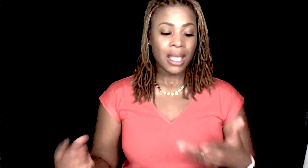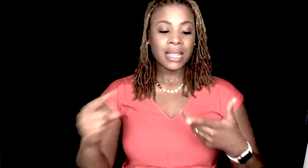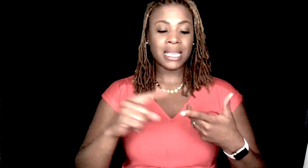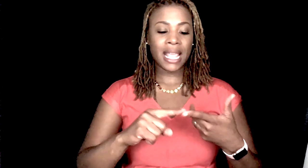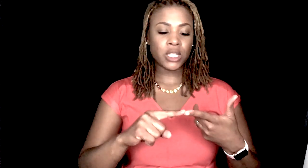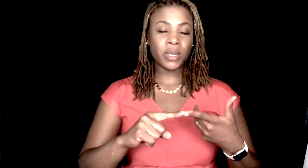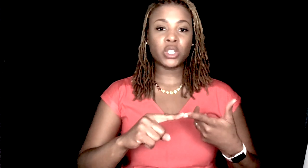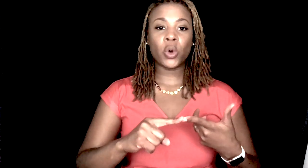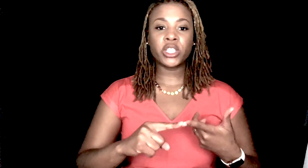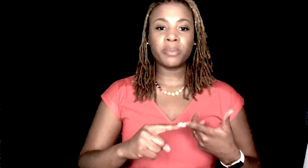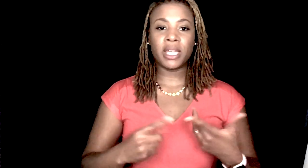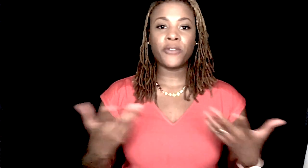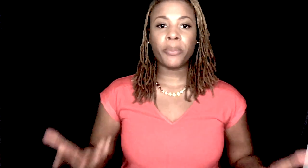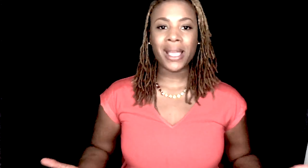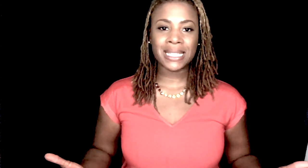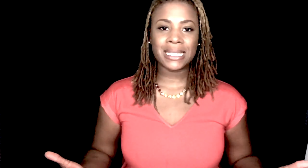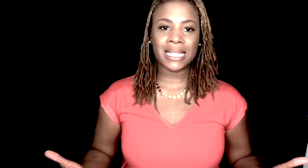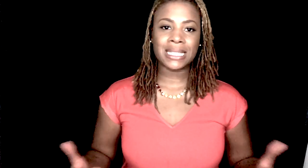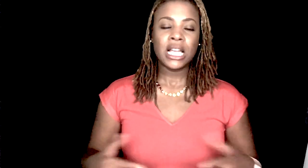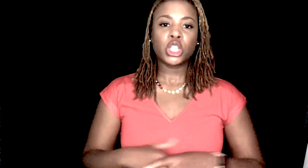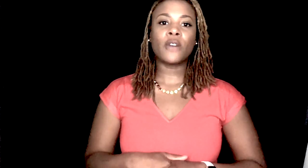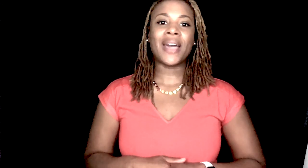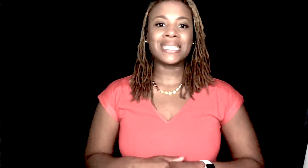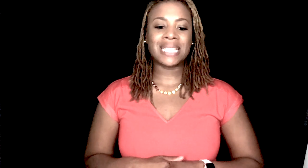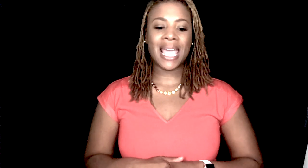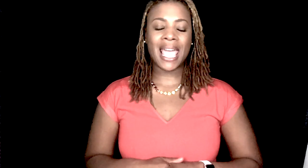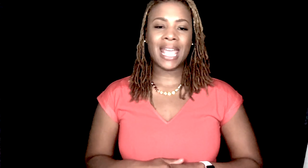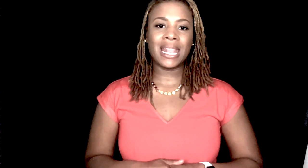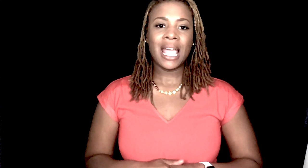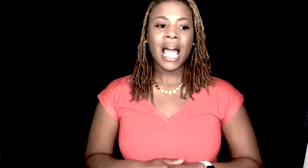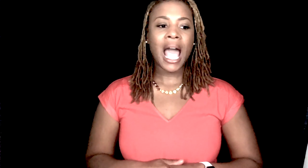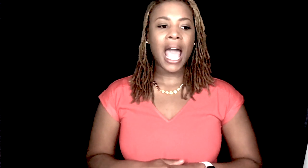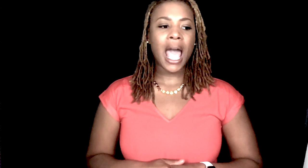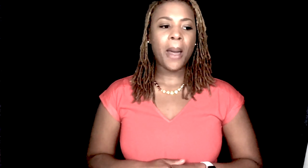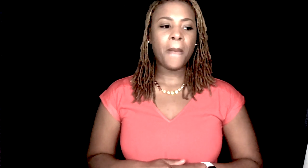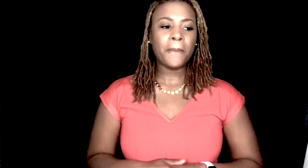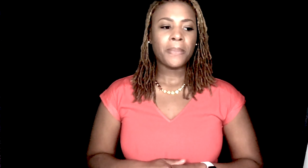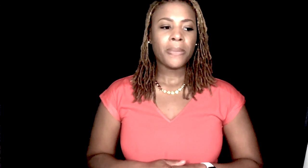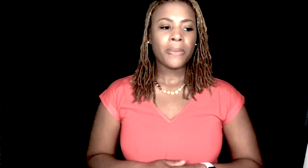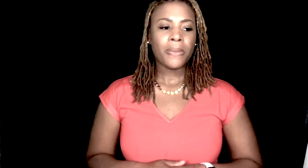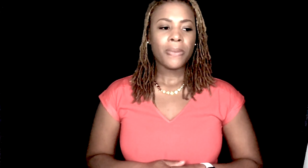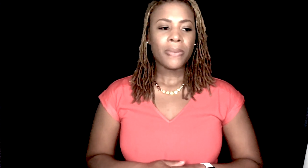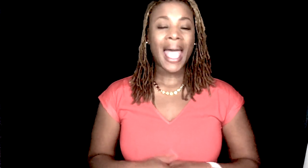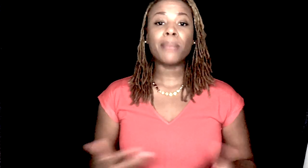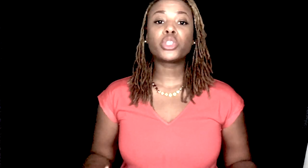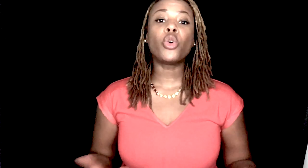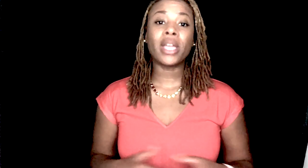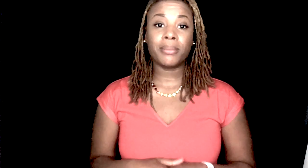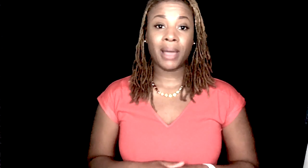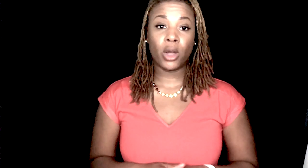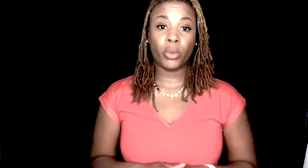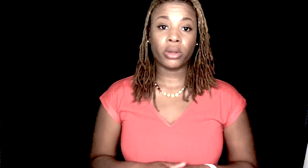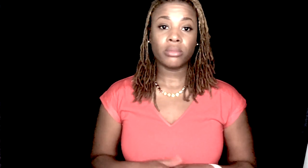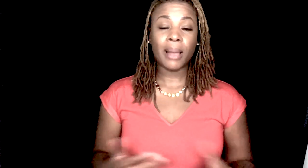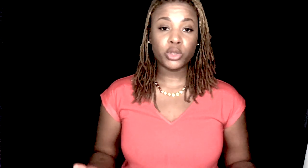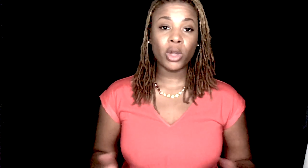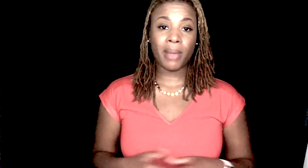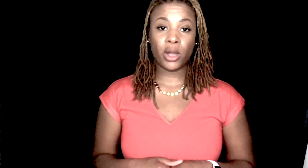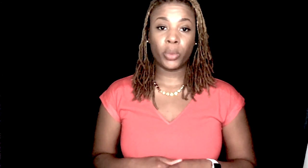The next one is going to be for present tense. So, if I said, I'm doing my homework. I'm doing my homework.